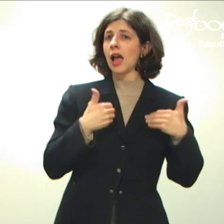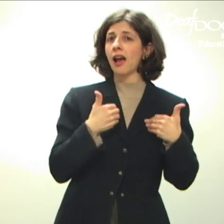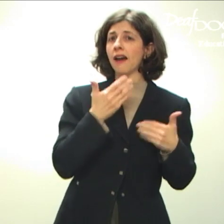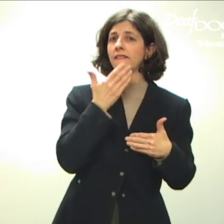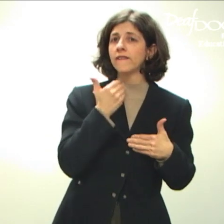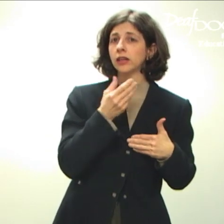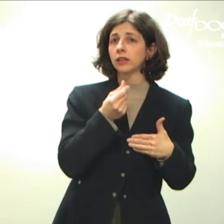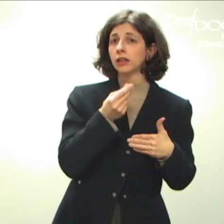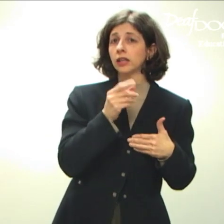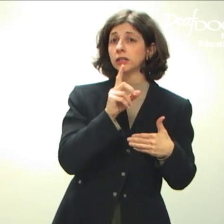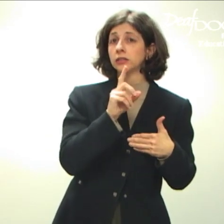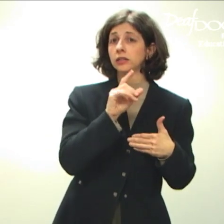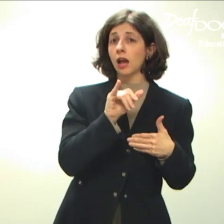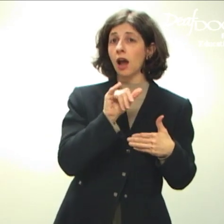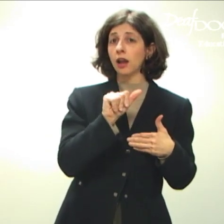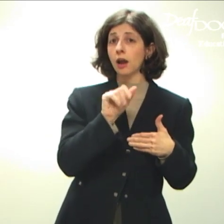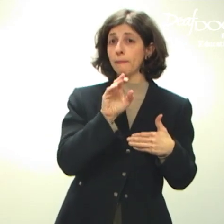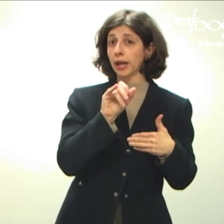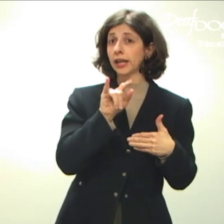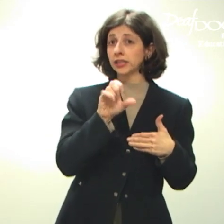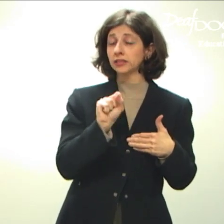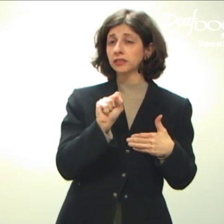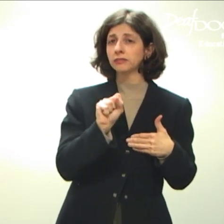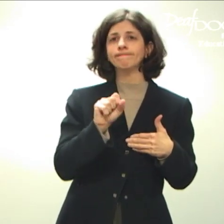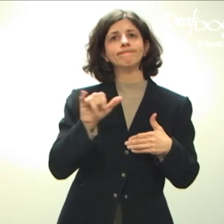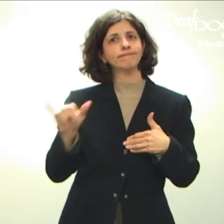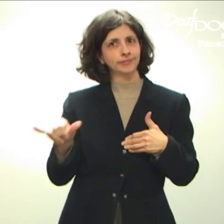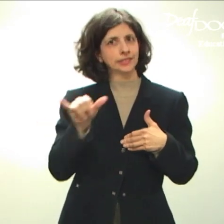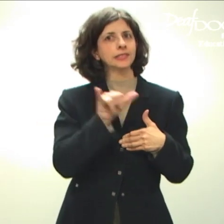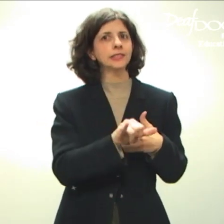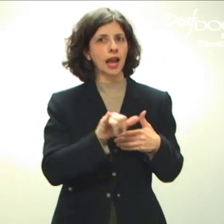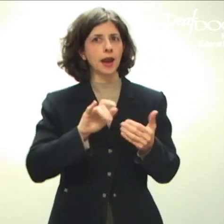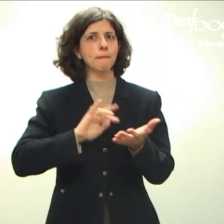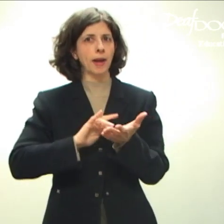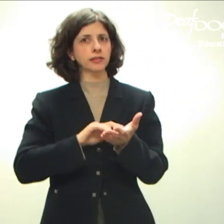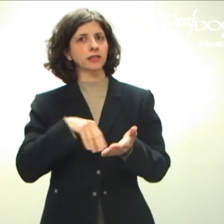the same kind that people who have diabetes, take.